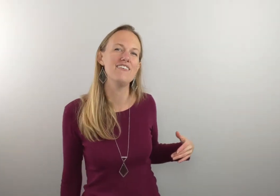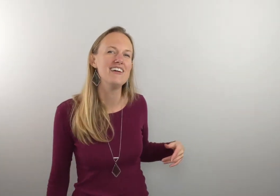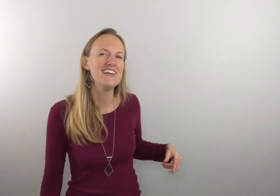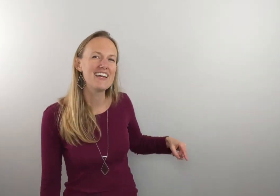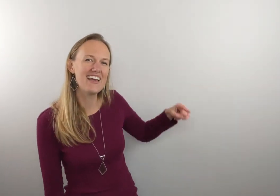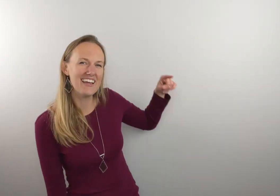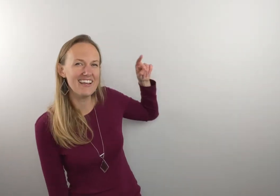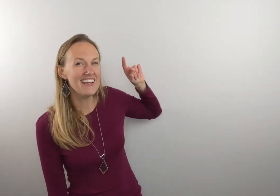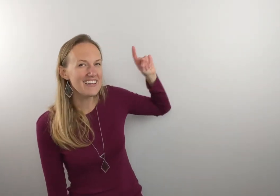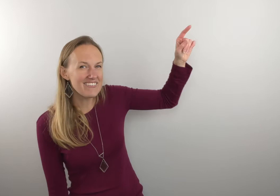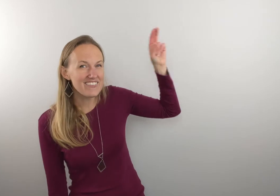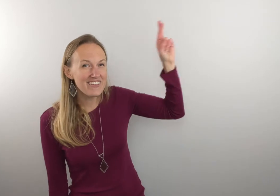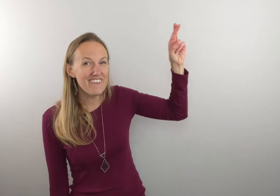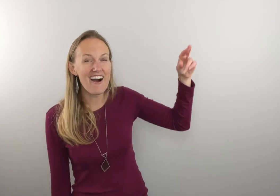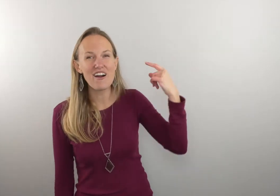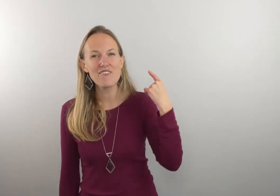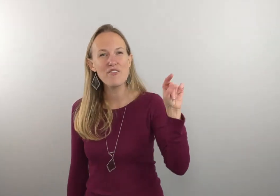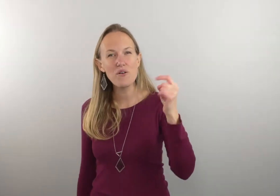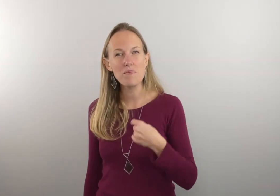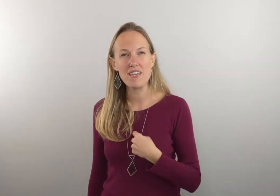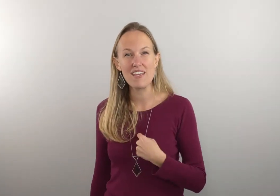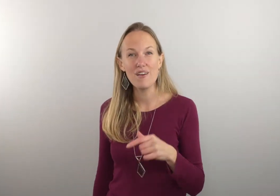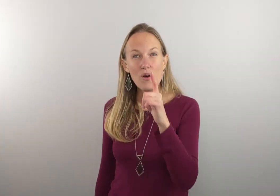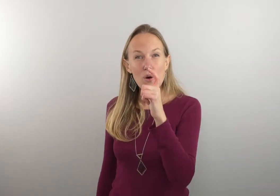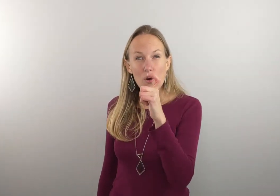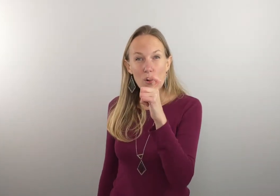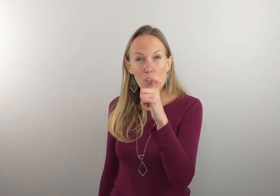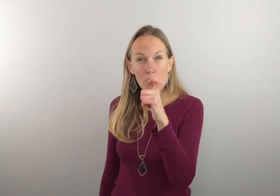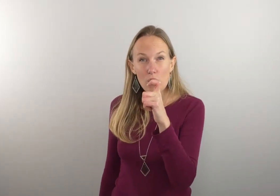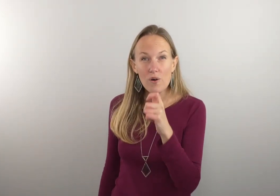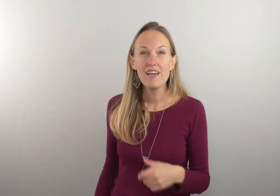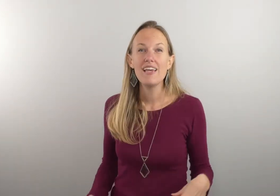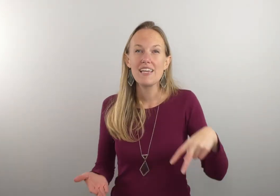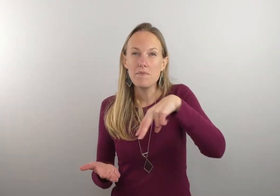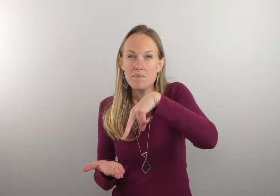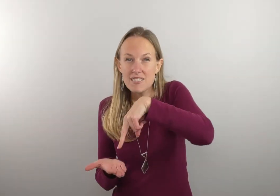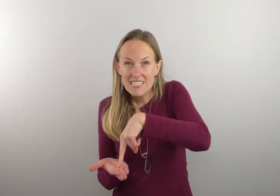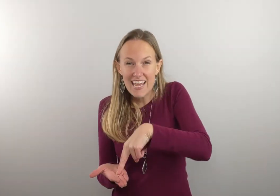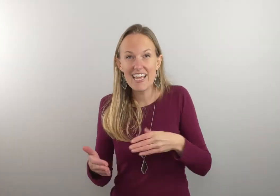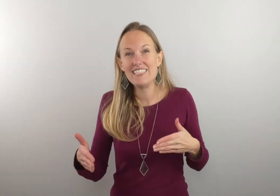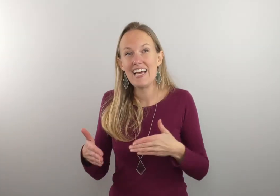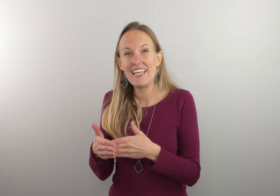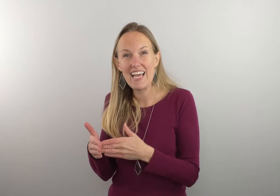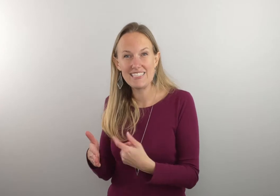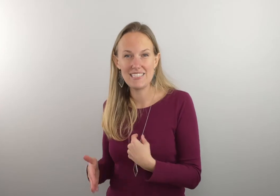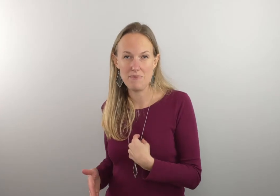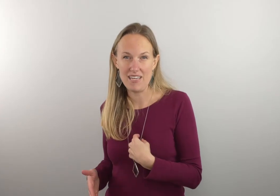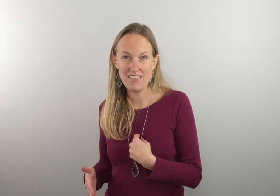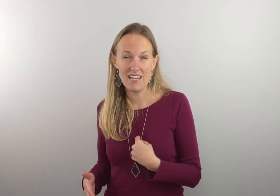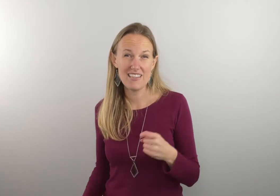okay if you are for me who can stand against me and then